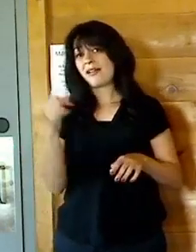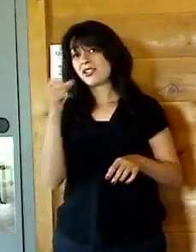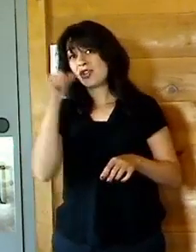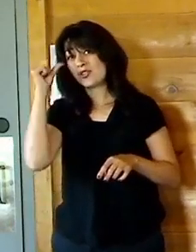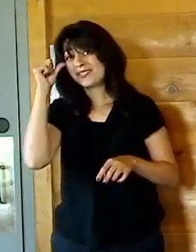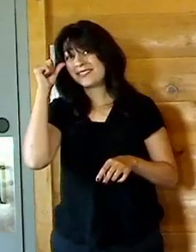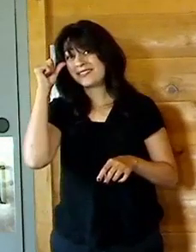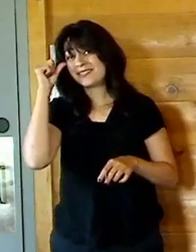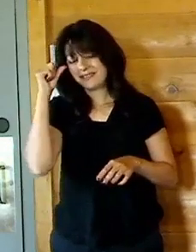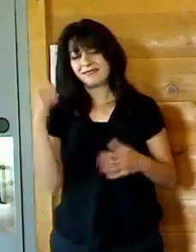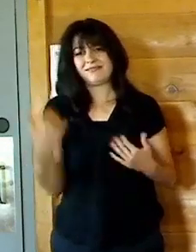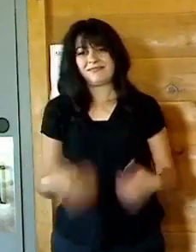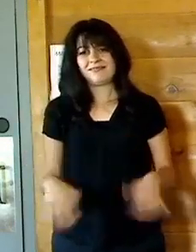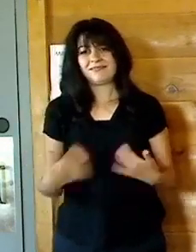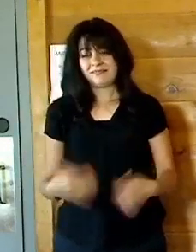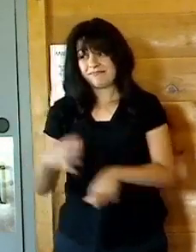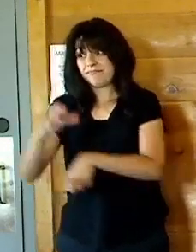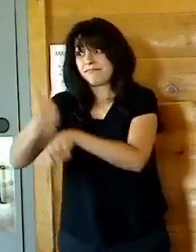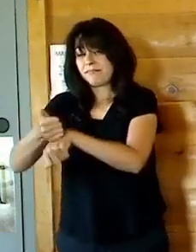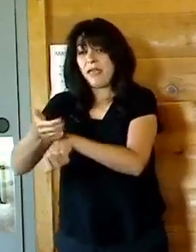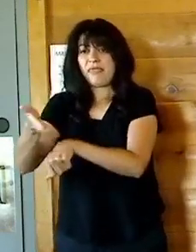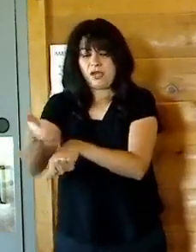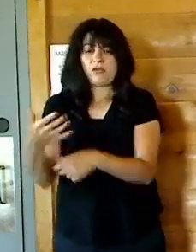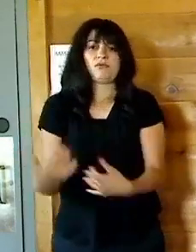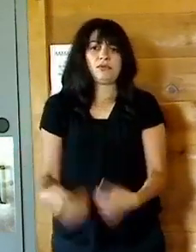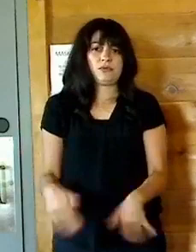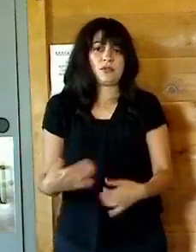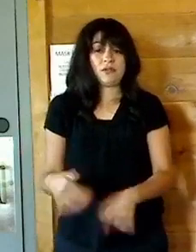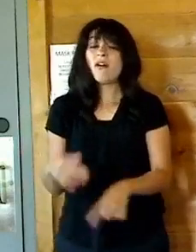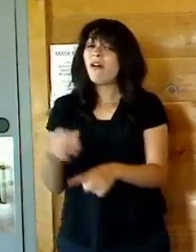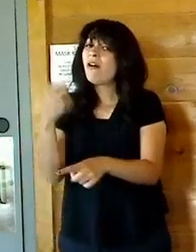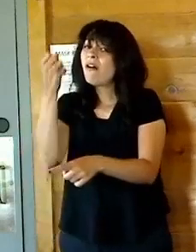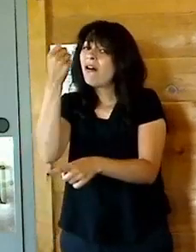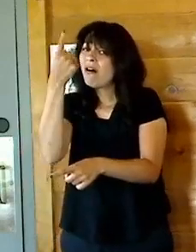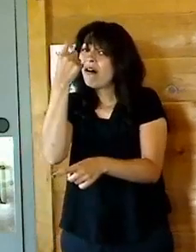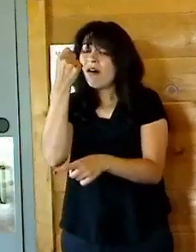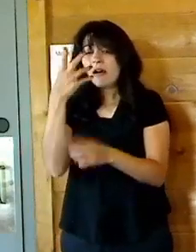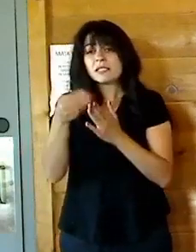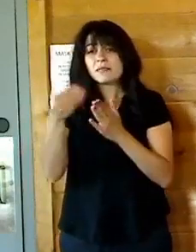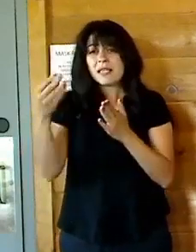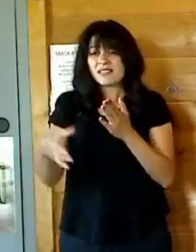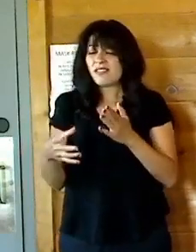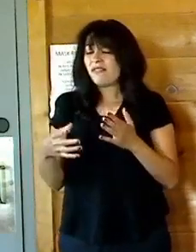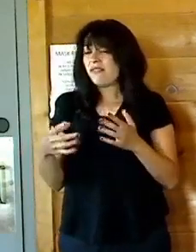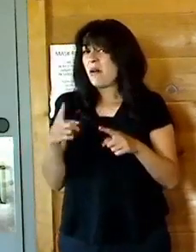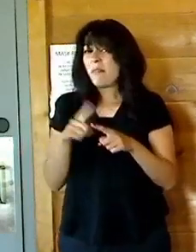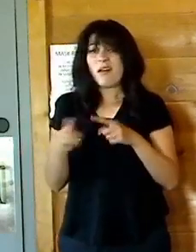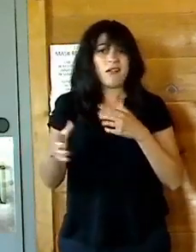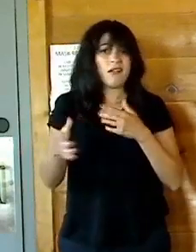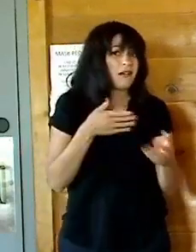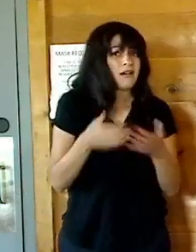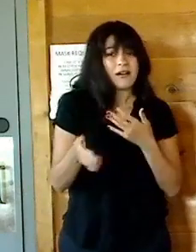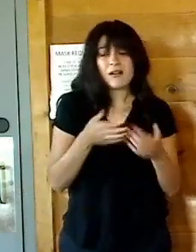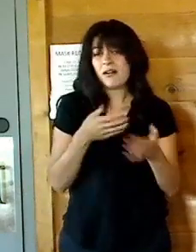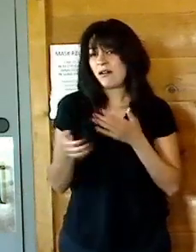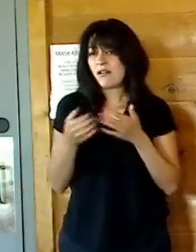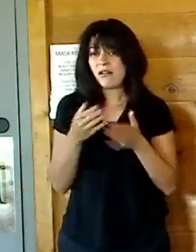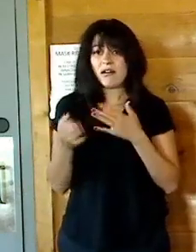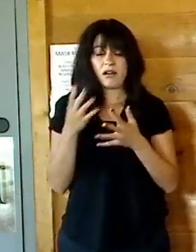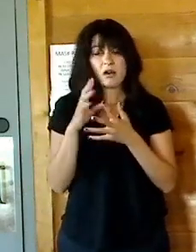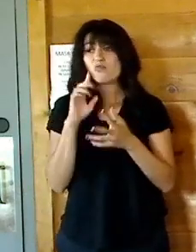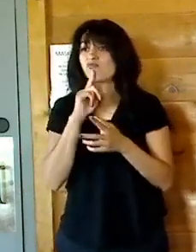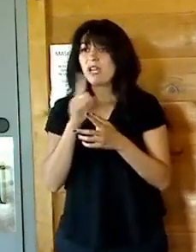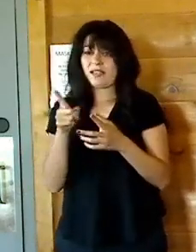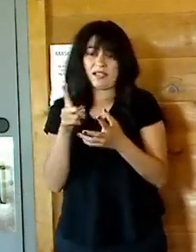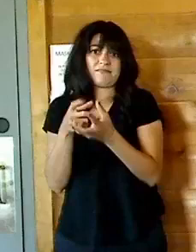And so making those things available, I mean let's face it, they're costly, but they have a much, much, they have a great return on